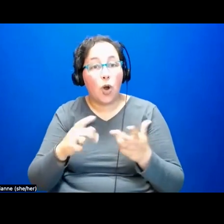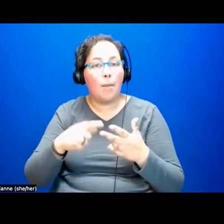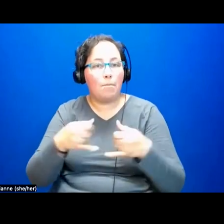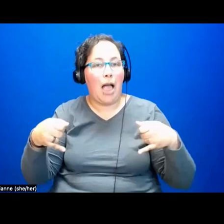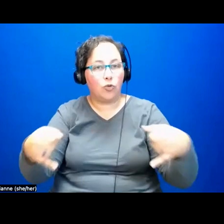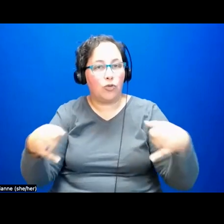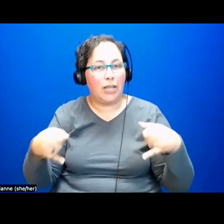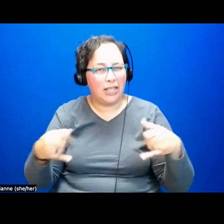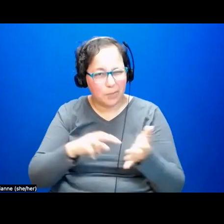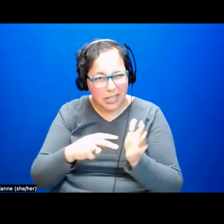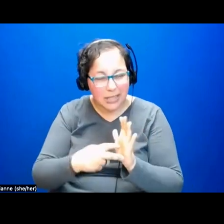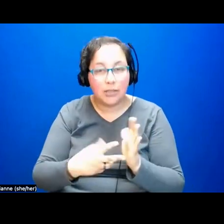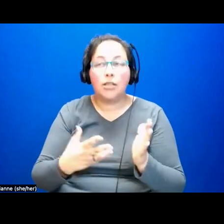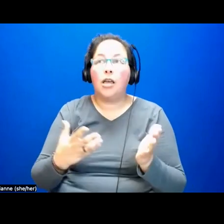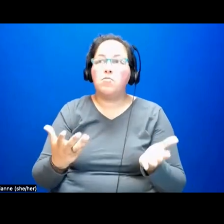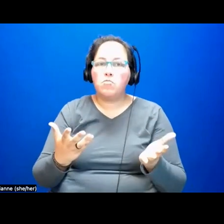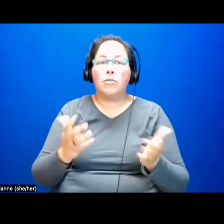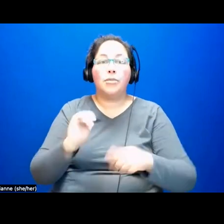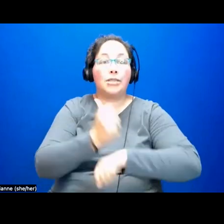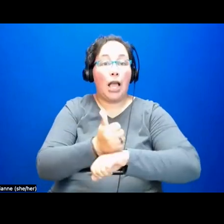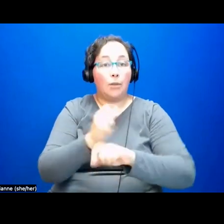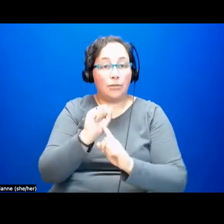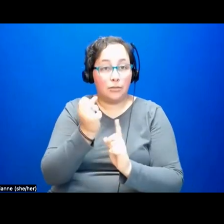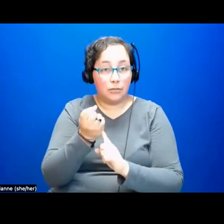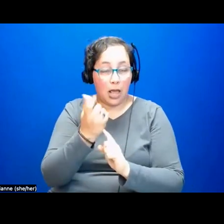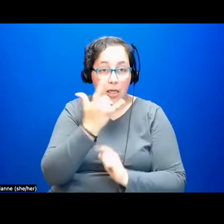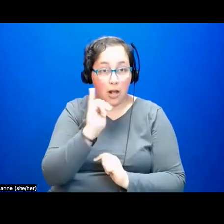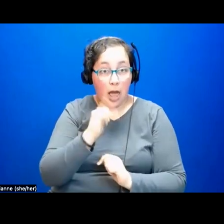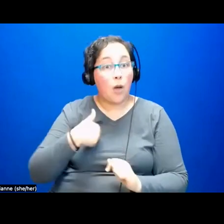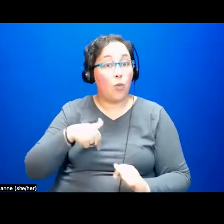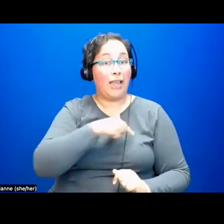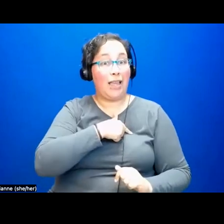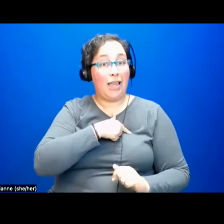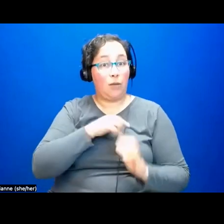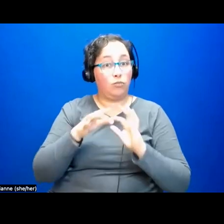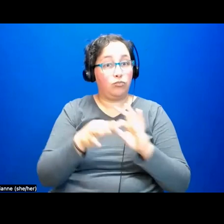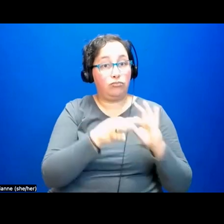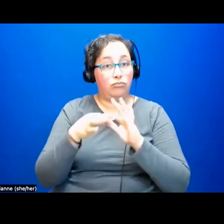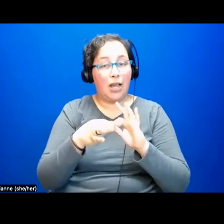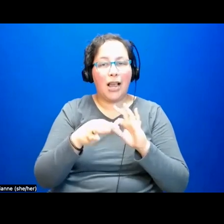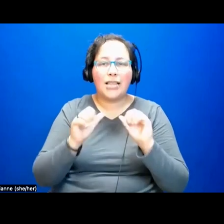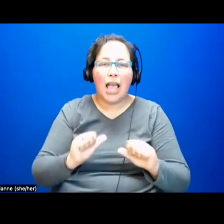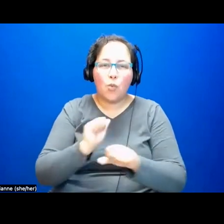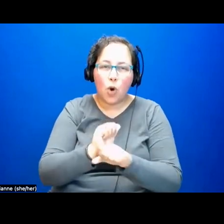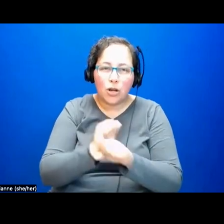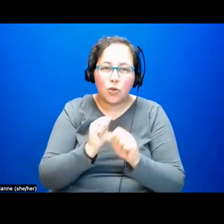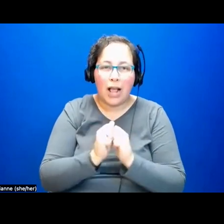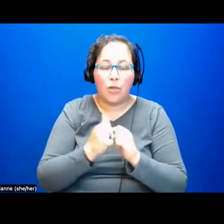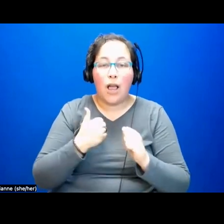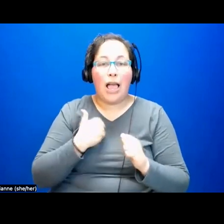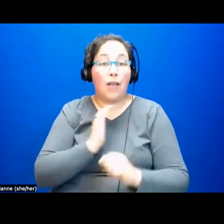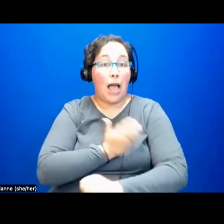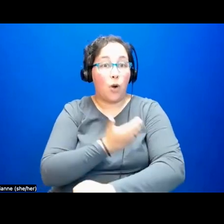create a situation within which we could work to combine our